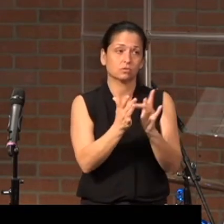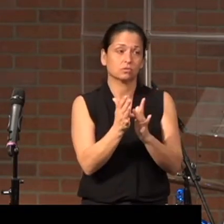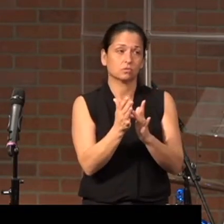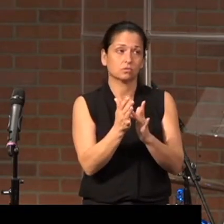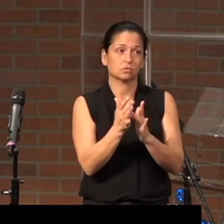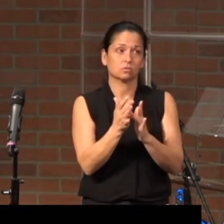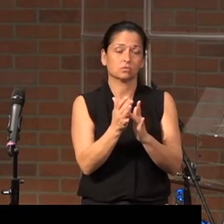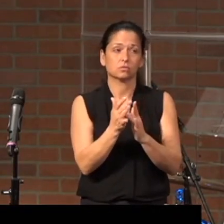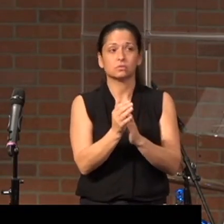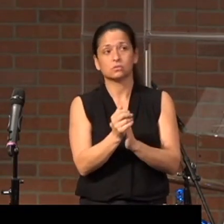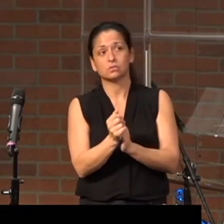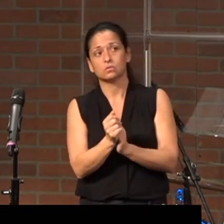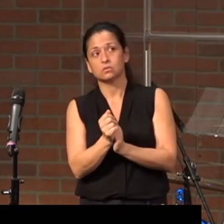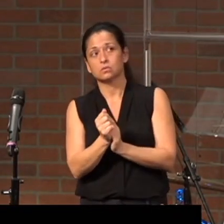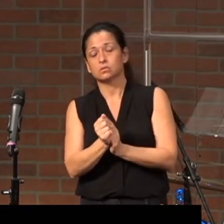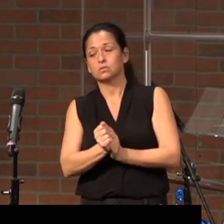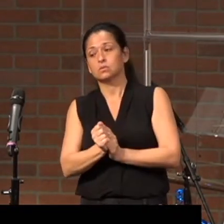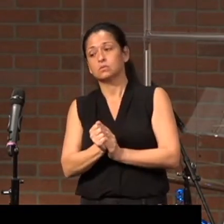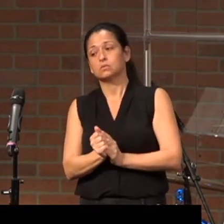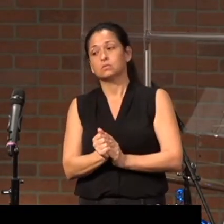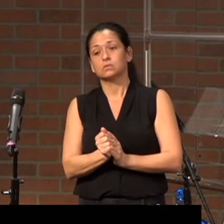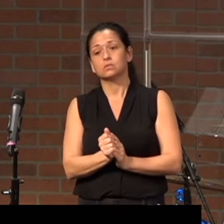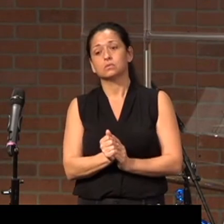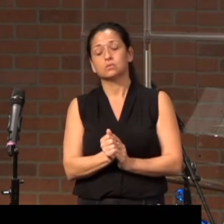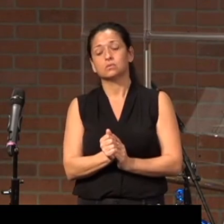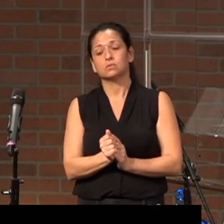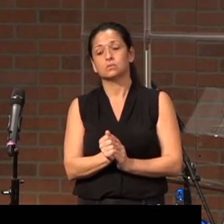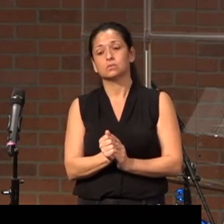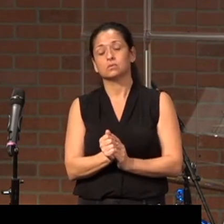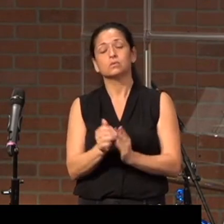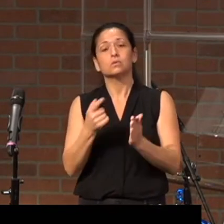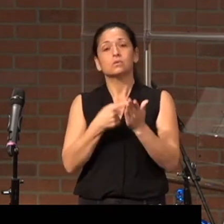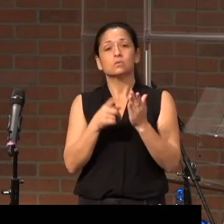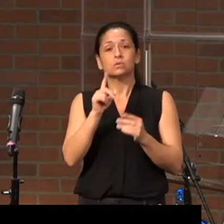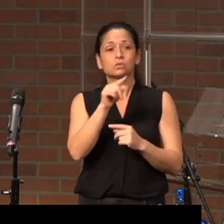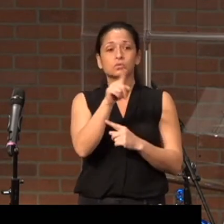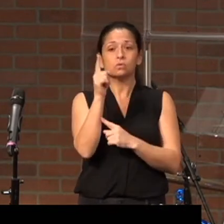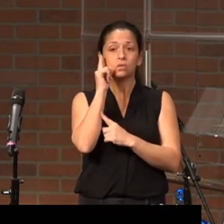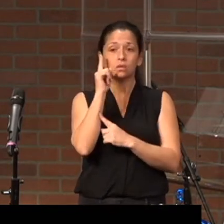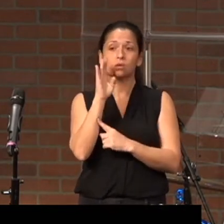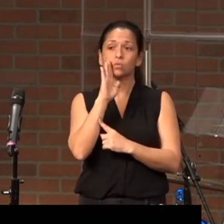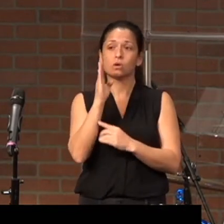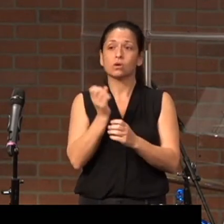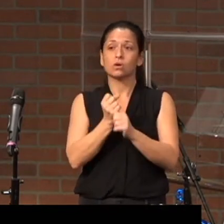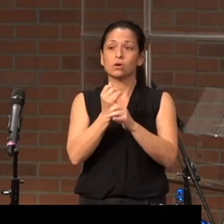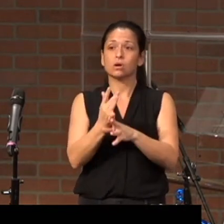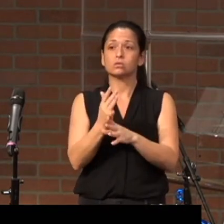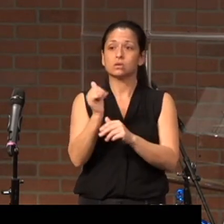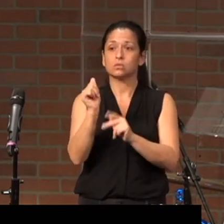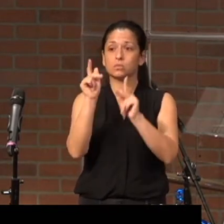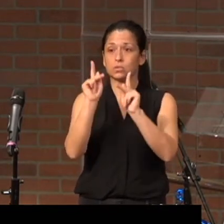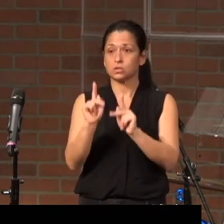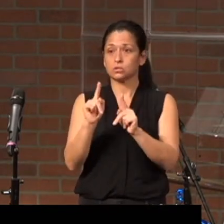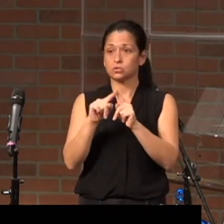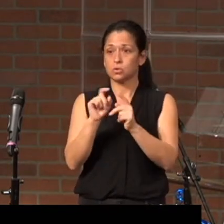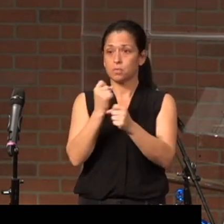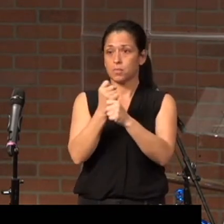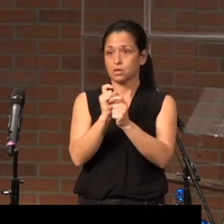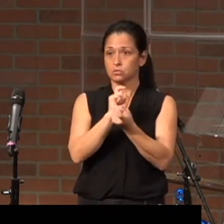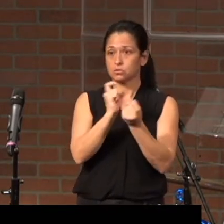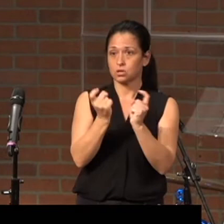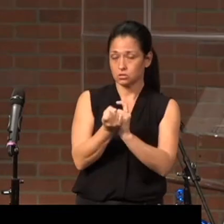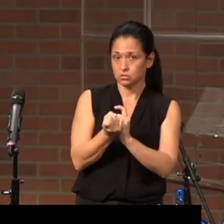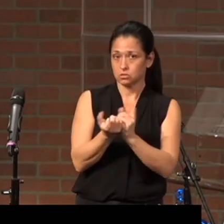What would cause, what do you think would cause a person to make a shift